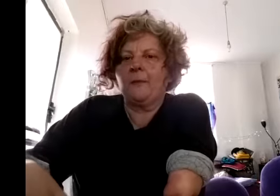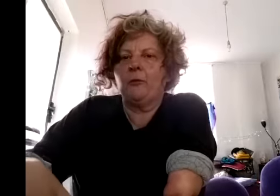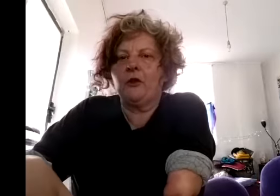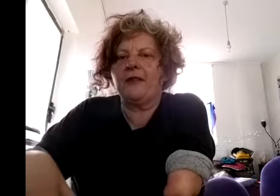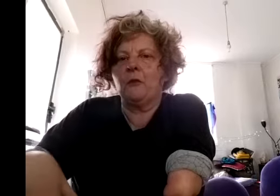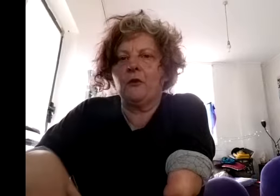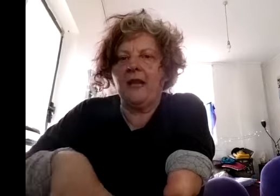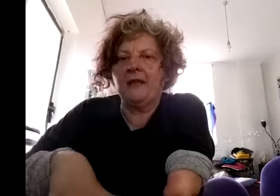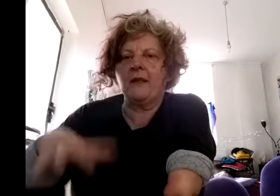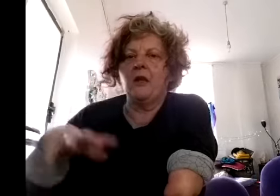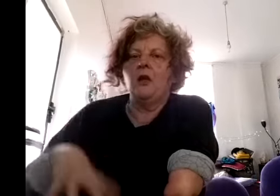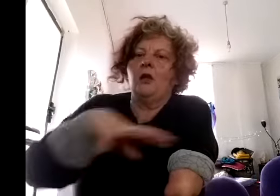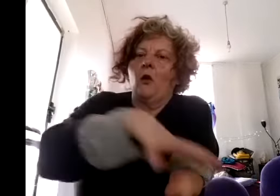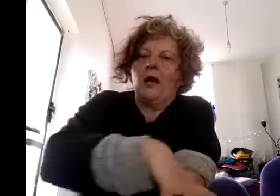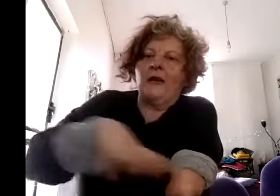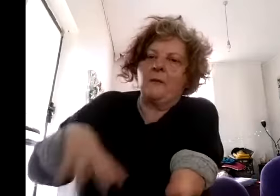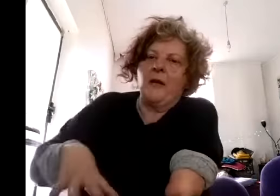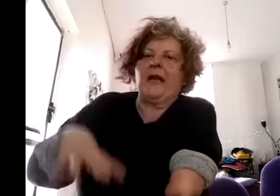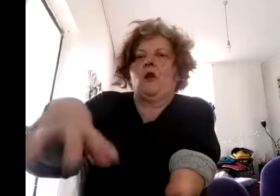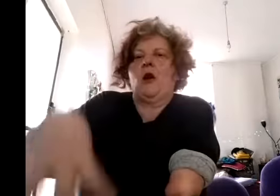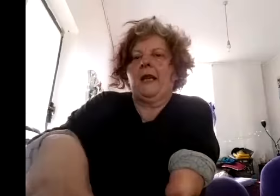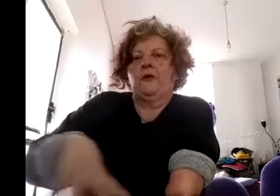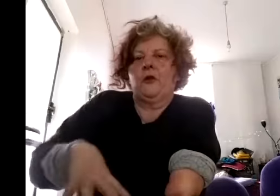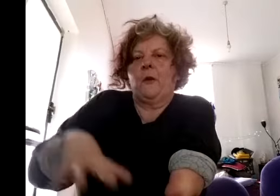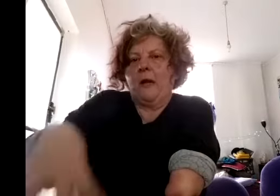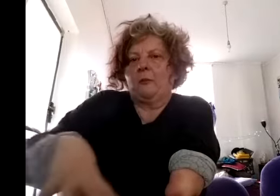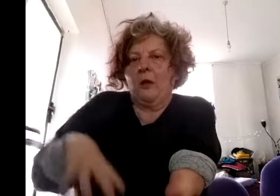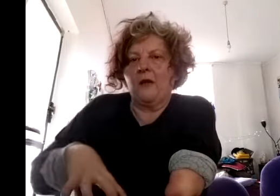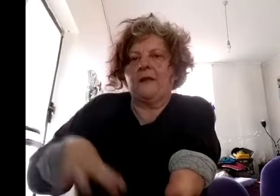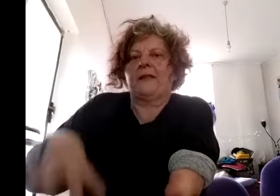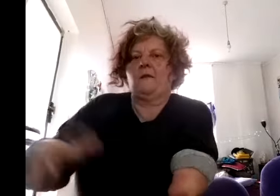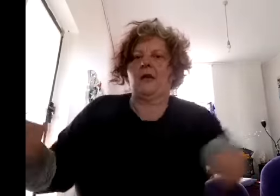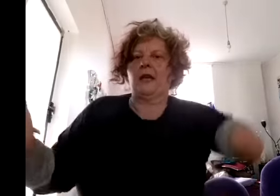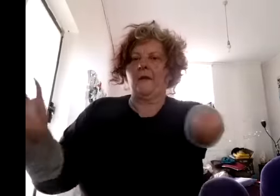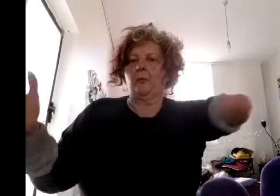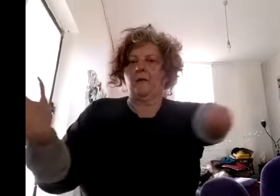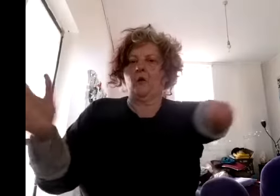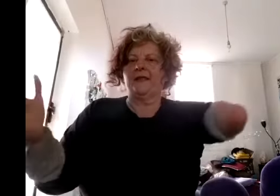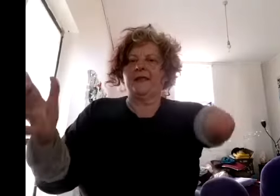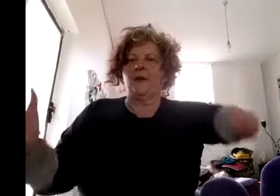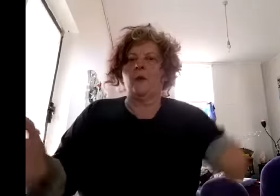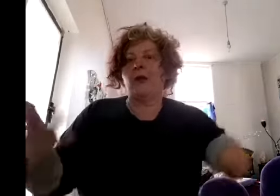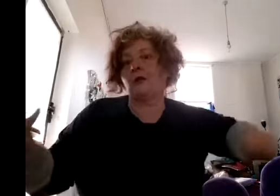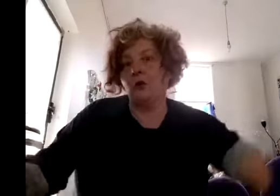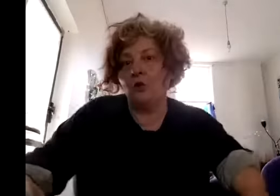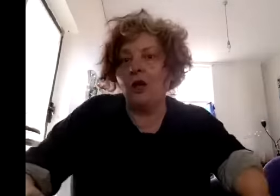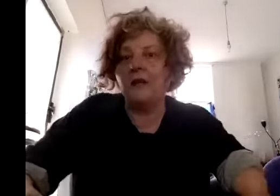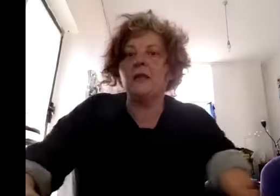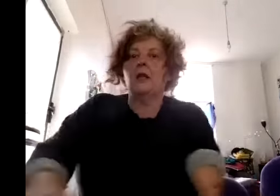producer which means you know i raise money i do the public profile stuff i gather the performers together i make sure it works i